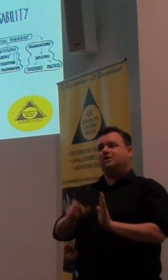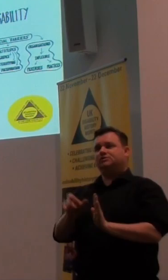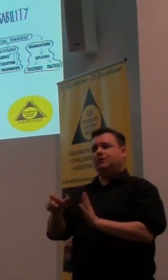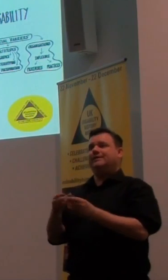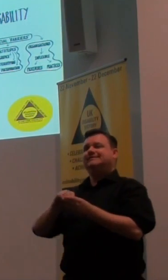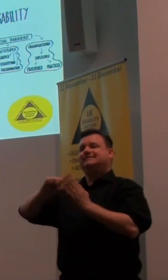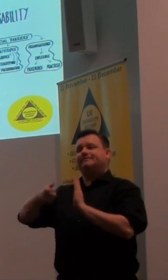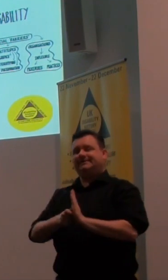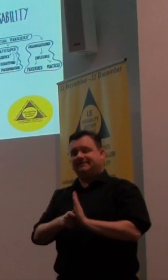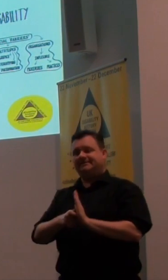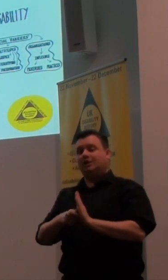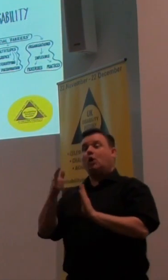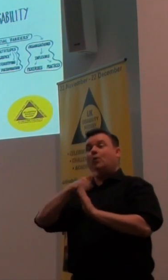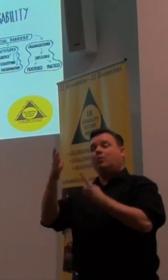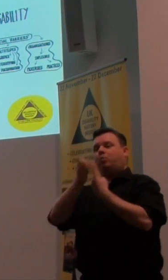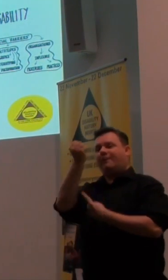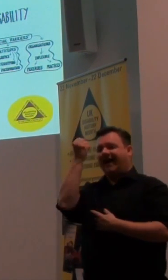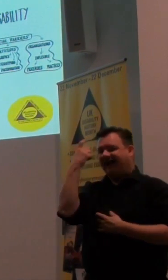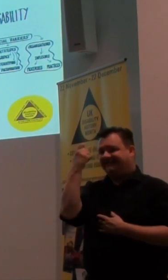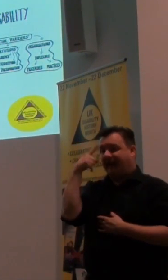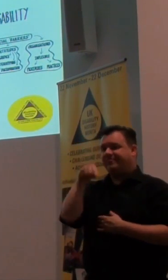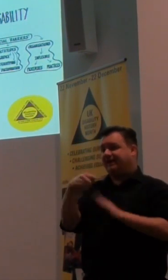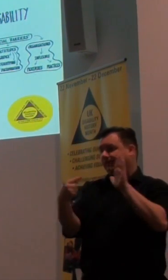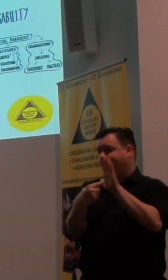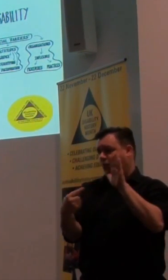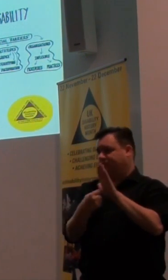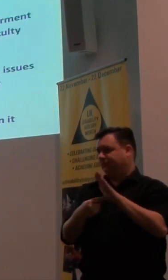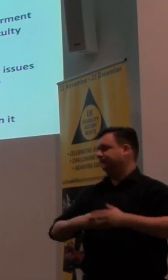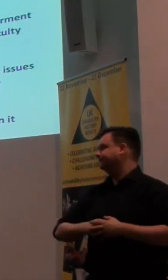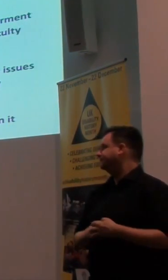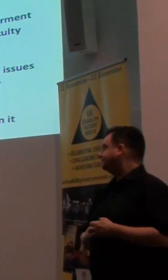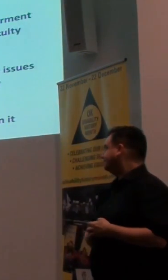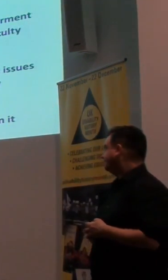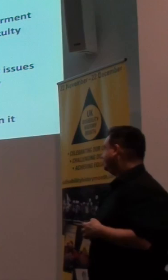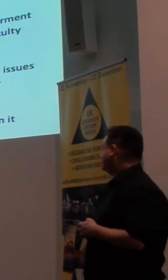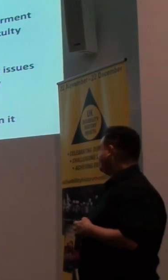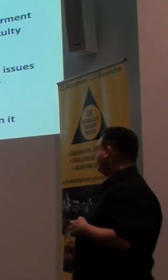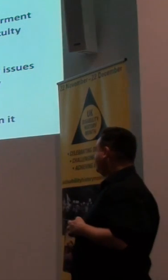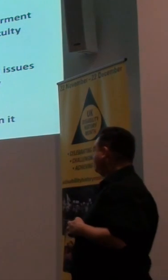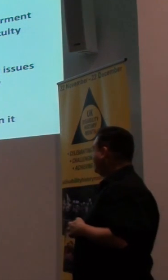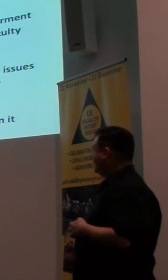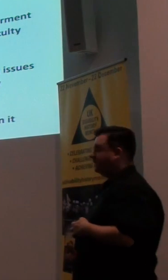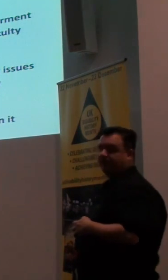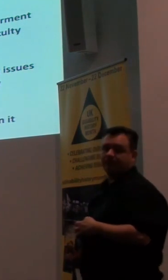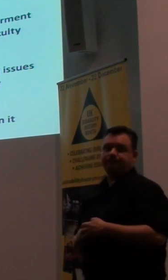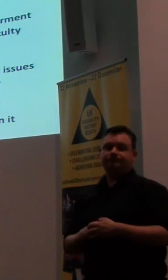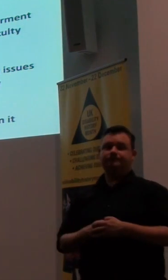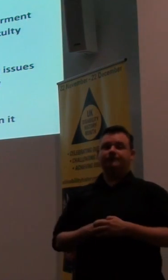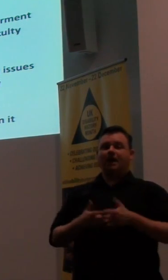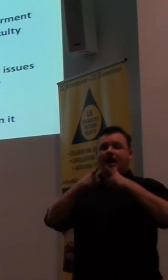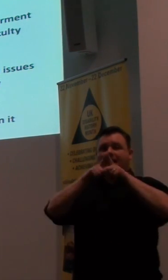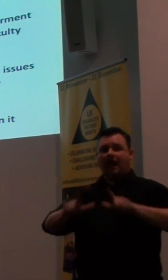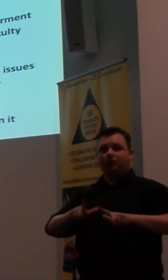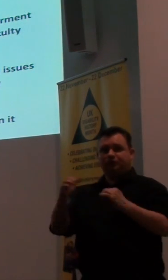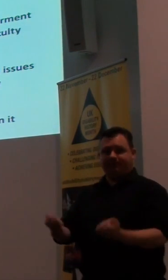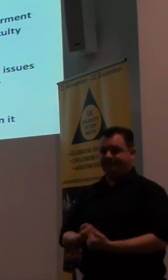the language. But we did win the idea, and that's the important thing. So, language is power, or